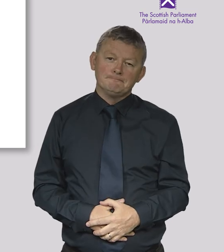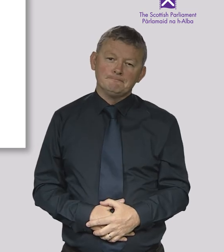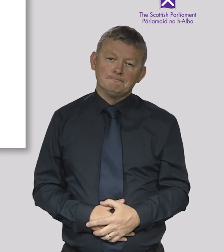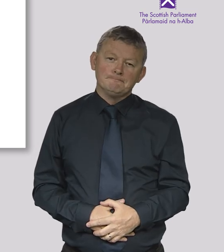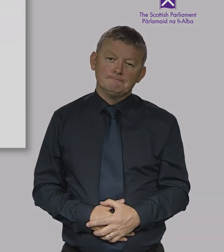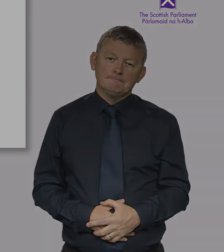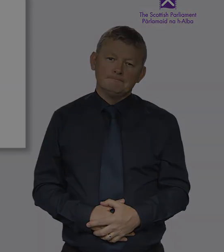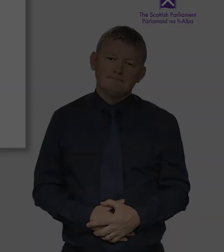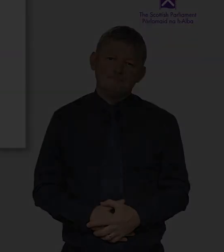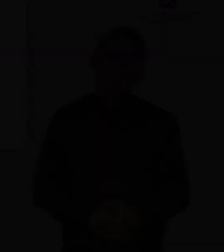Click nämlich by clicking on slide into the reach